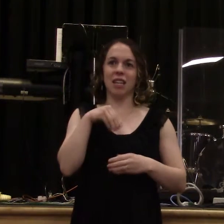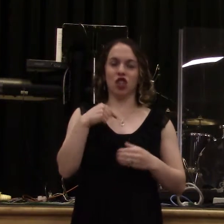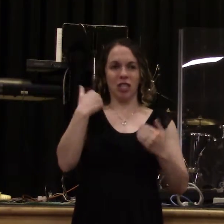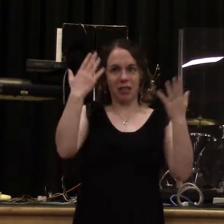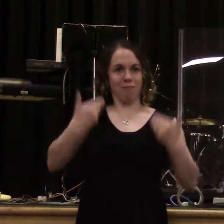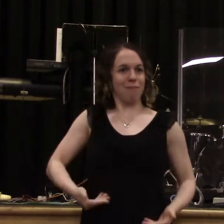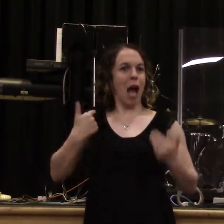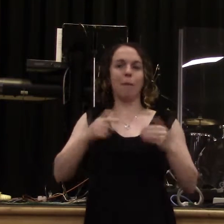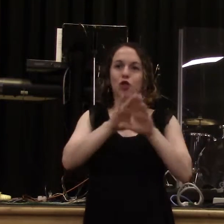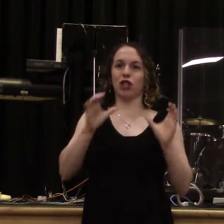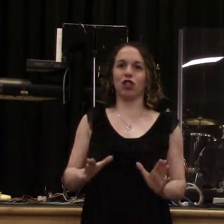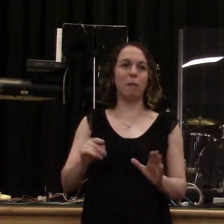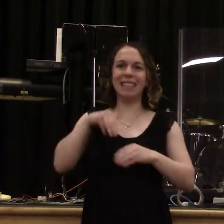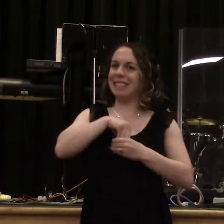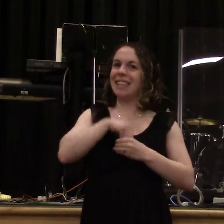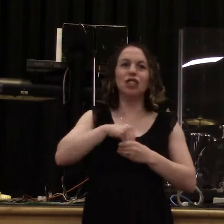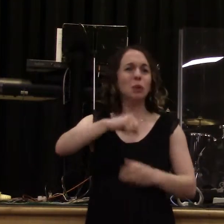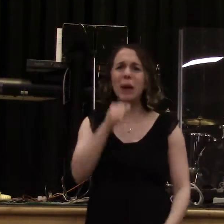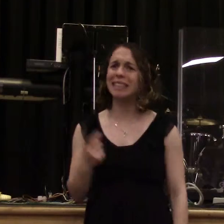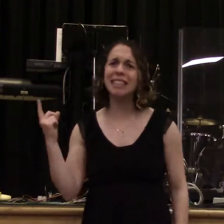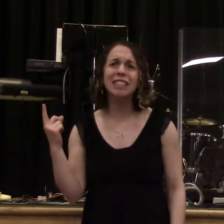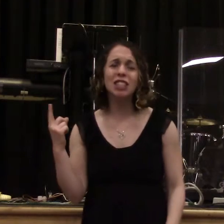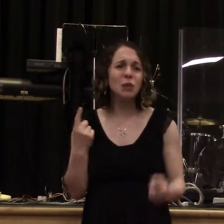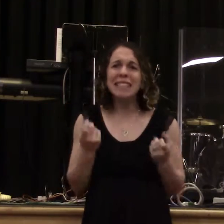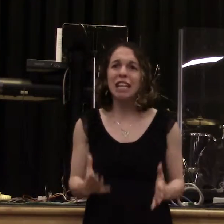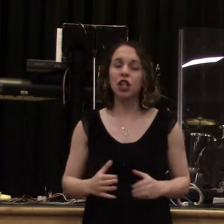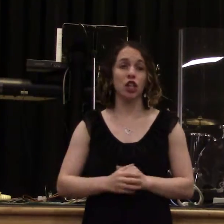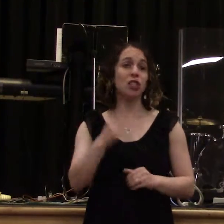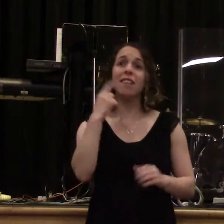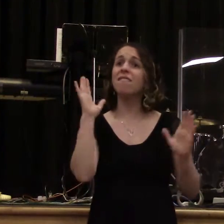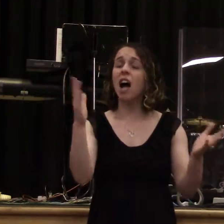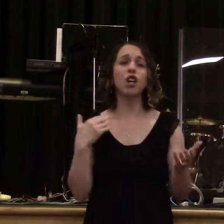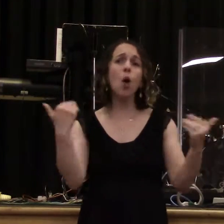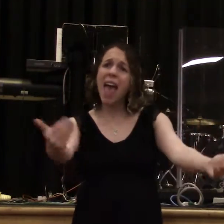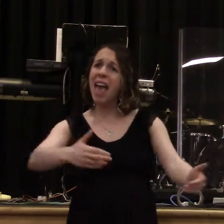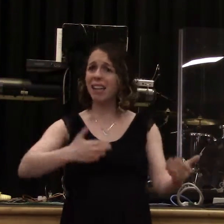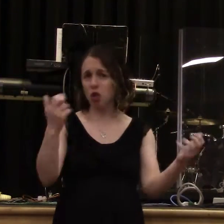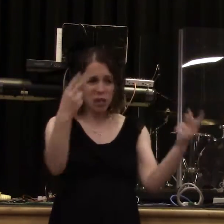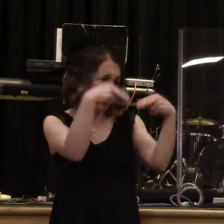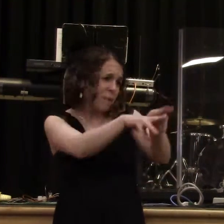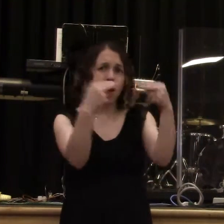people. Hey, you're only human. Hey. Everybody does it. Hey. No, hey. There's hell, not hey.